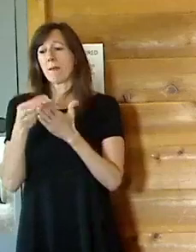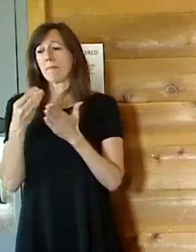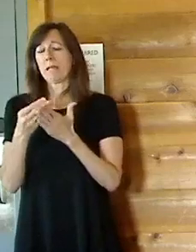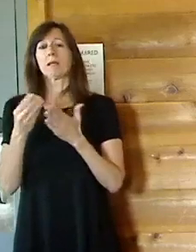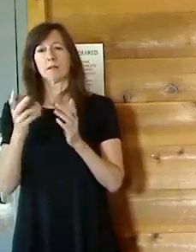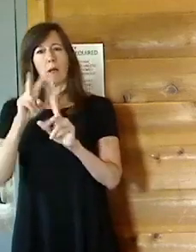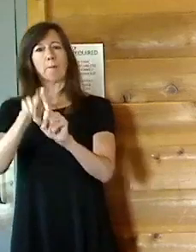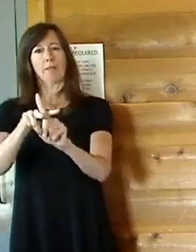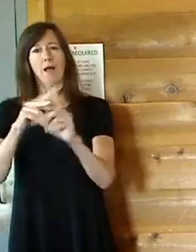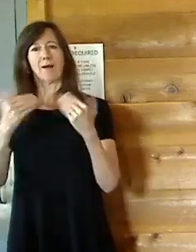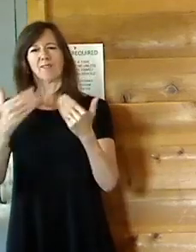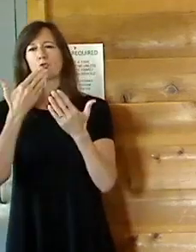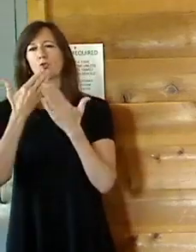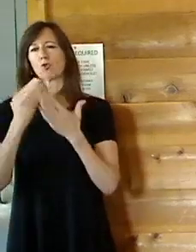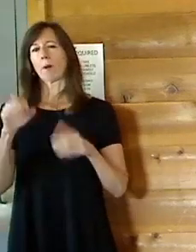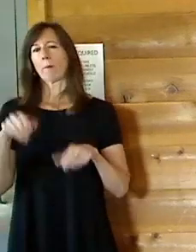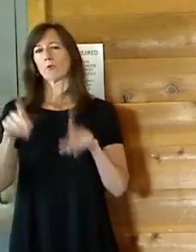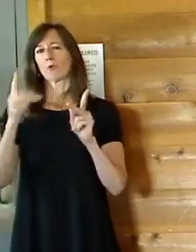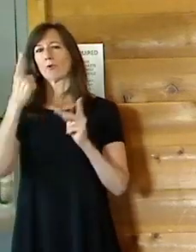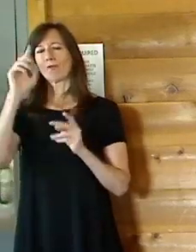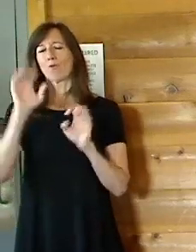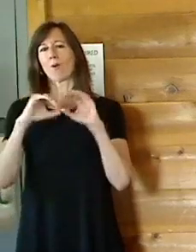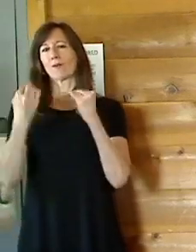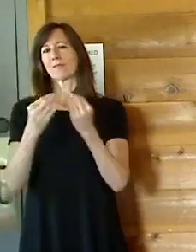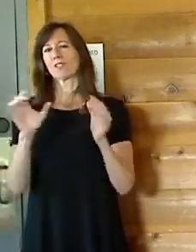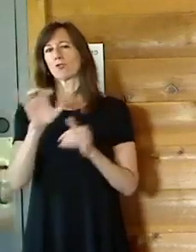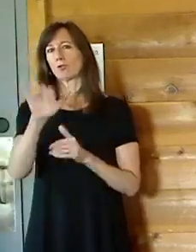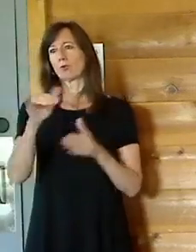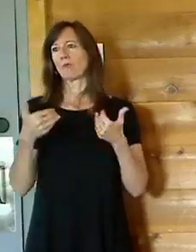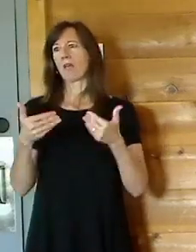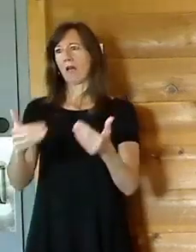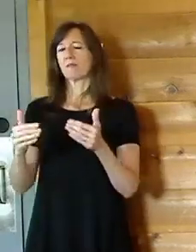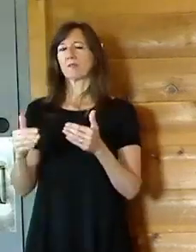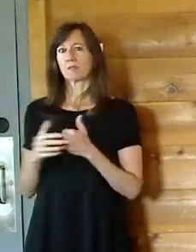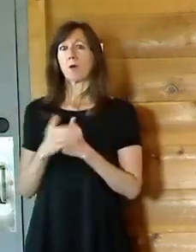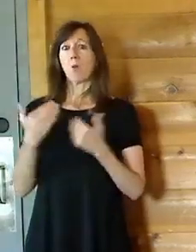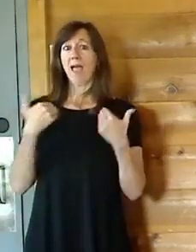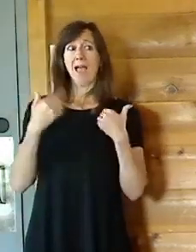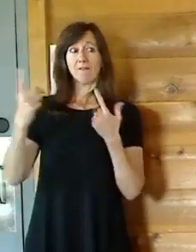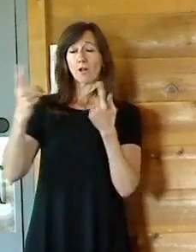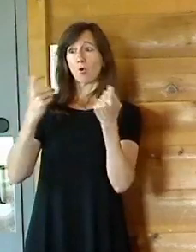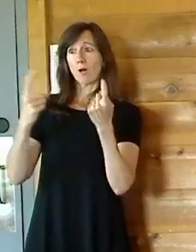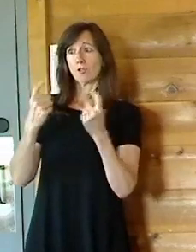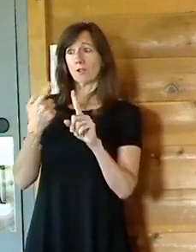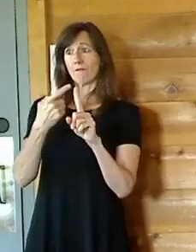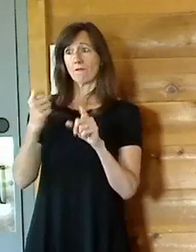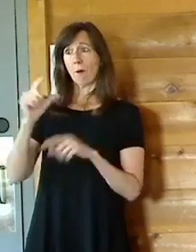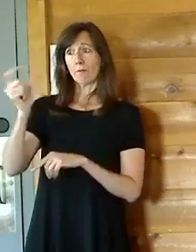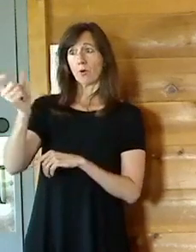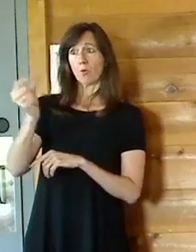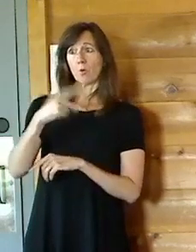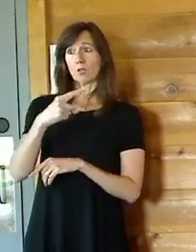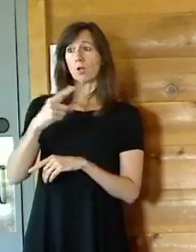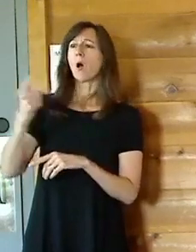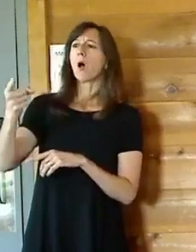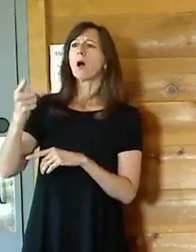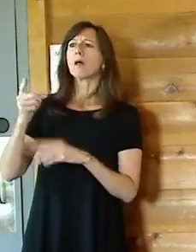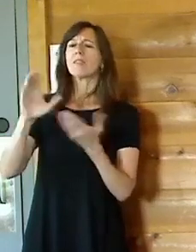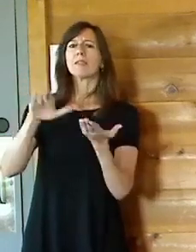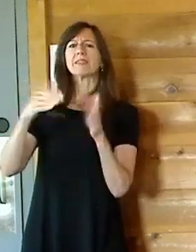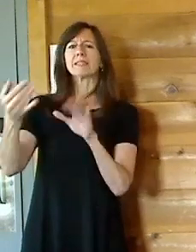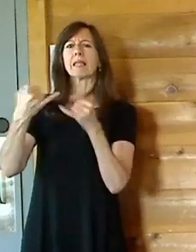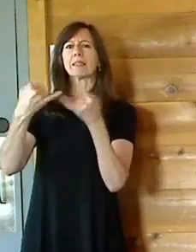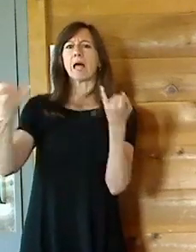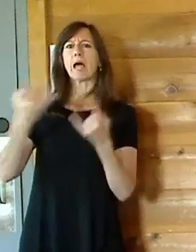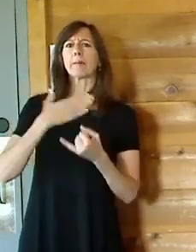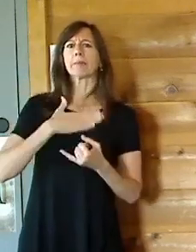organizations to do that as well. We have a question from Karen Jones. The deadline, please. deadline. I'm sorry? The deadline.